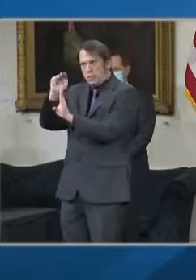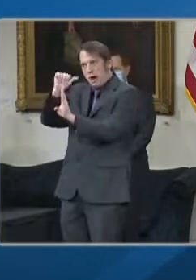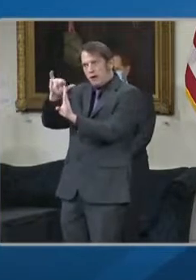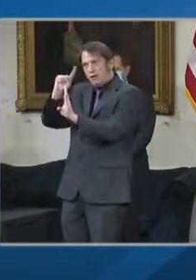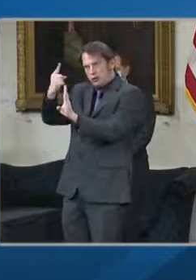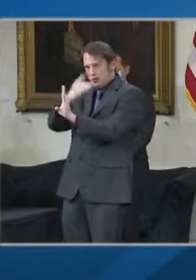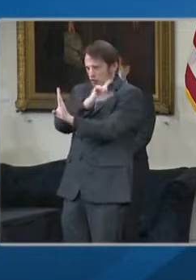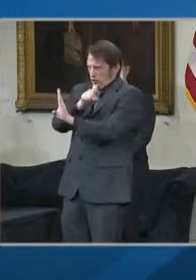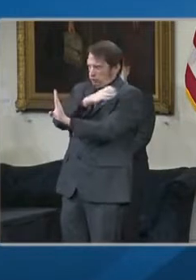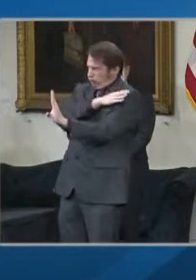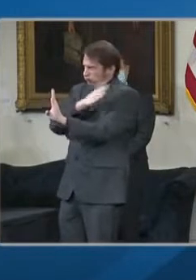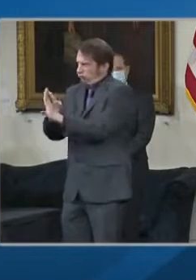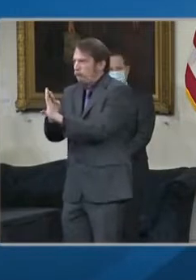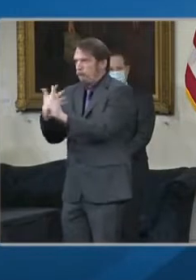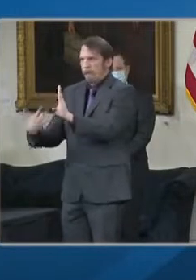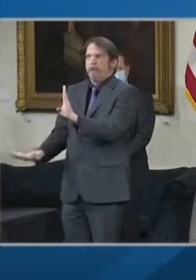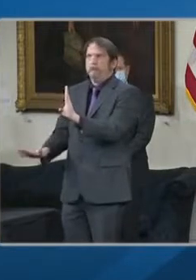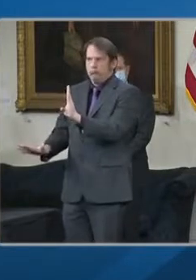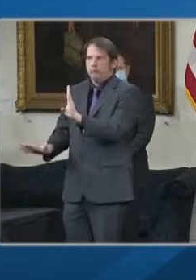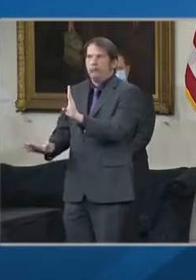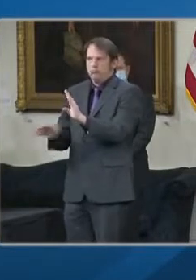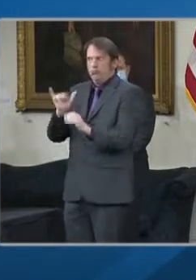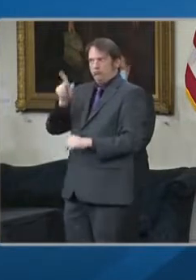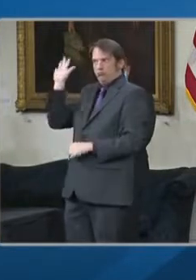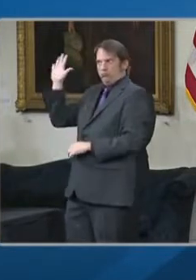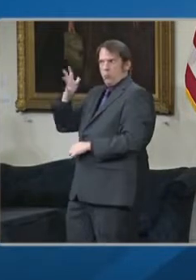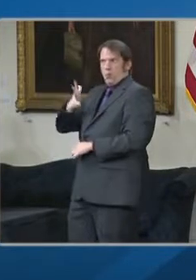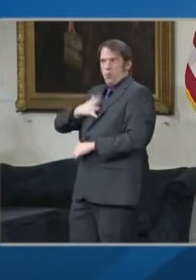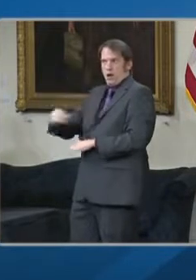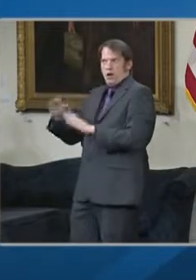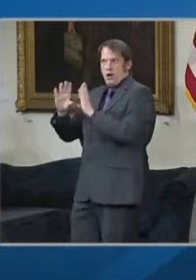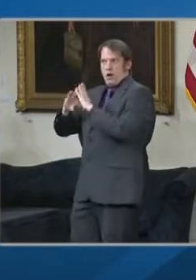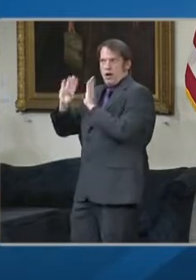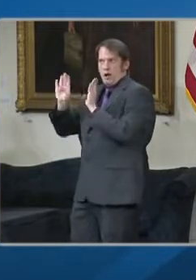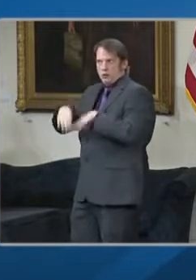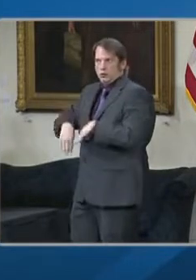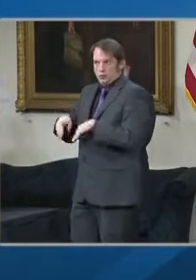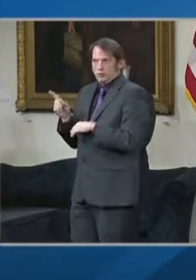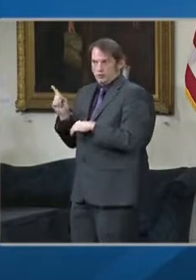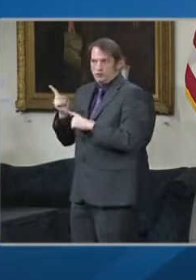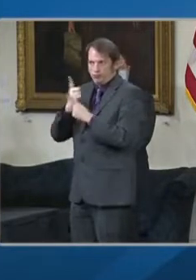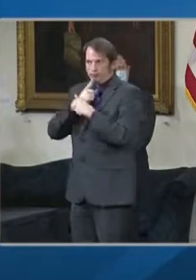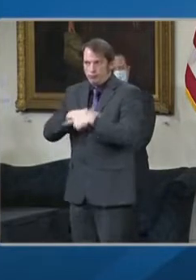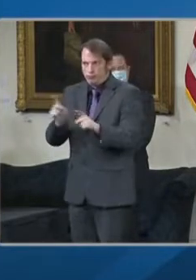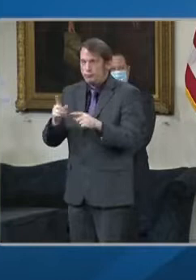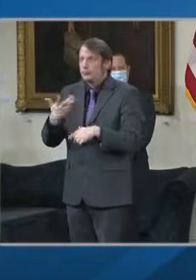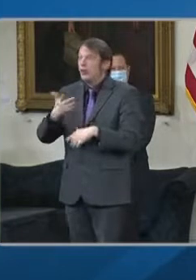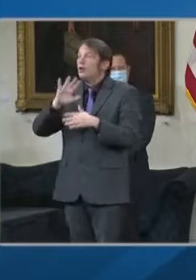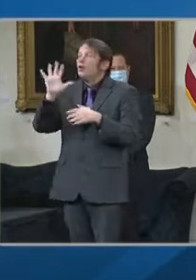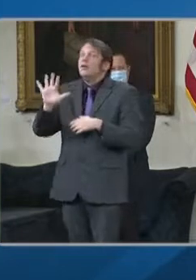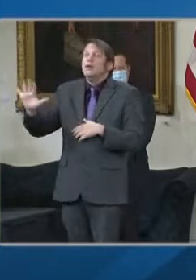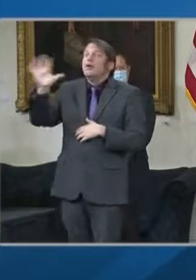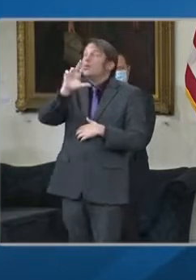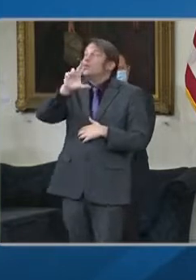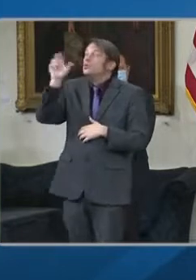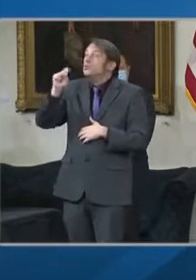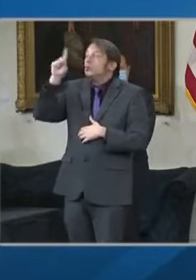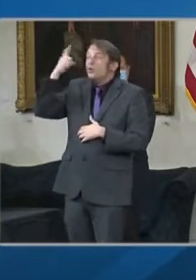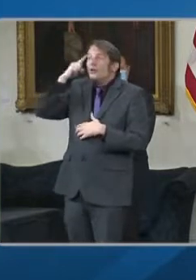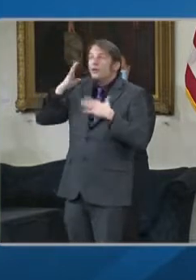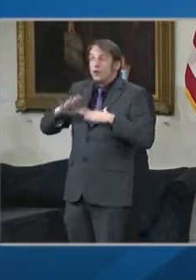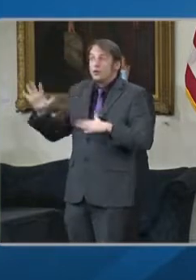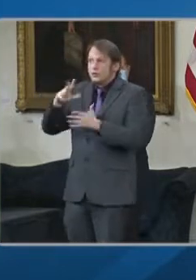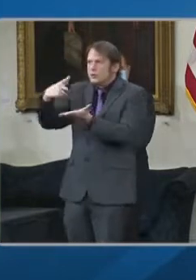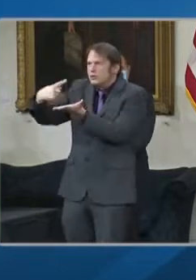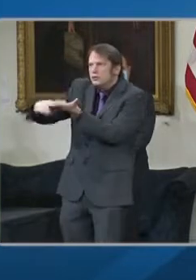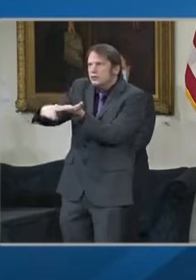Task Force where America's governors were informed that not this week or next week, but beginning the week